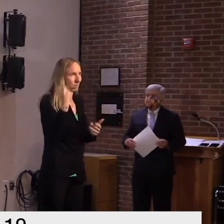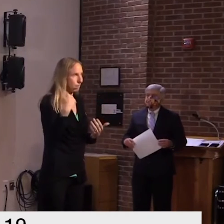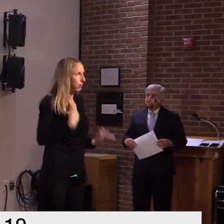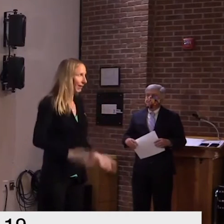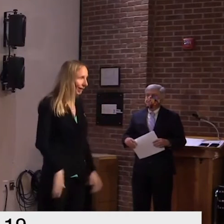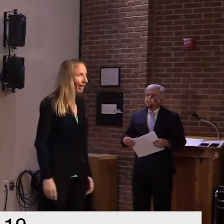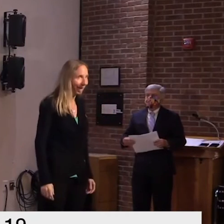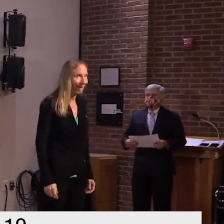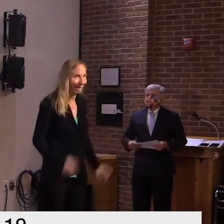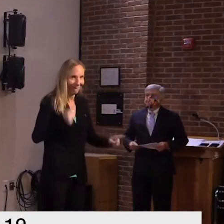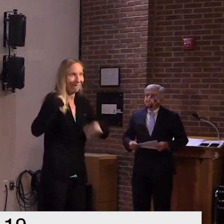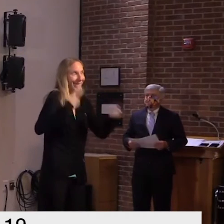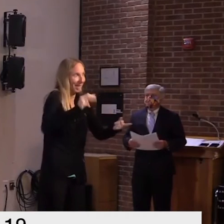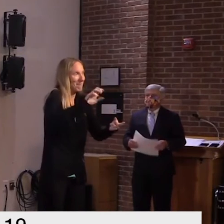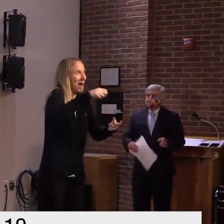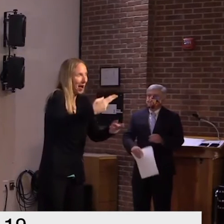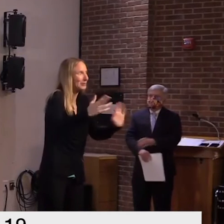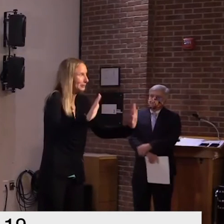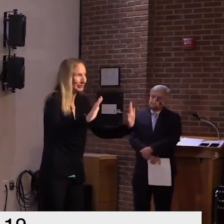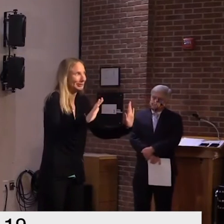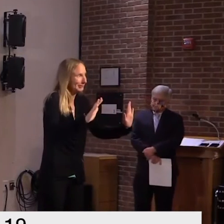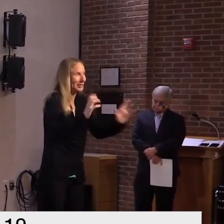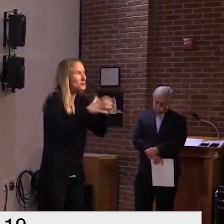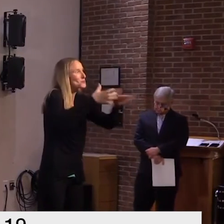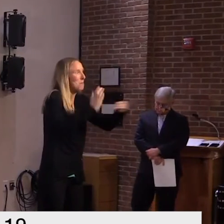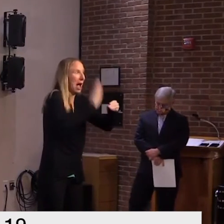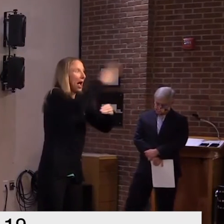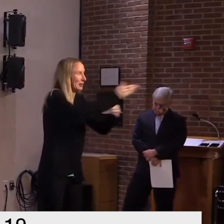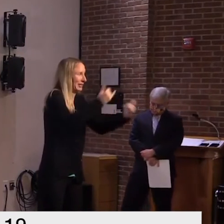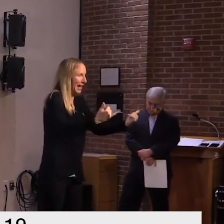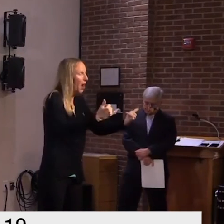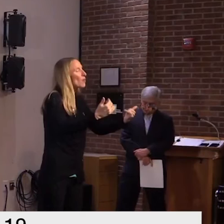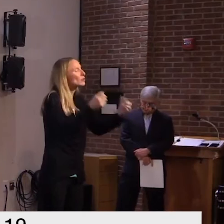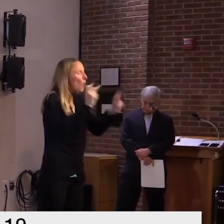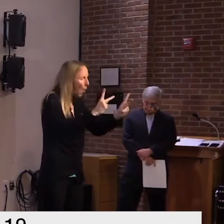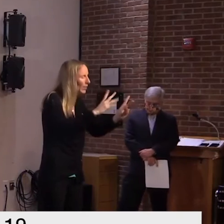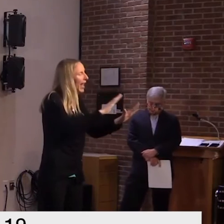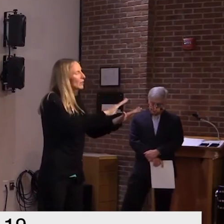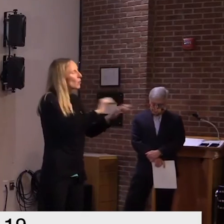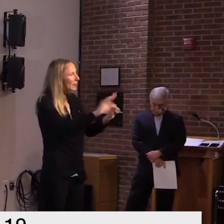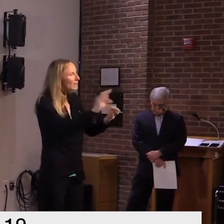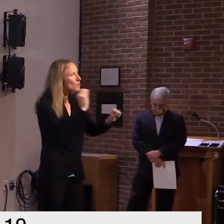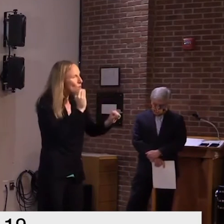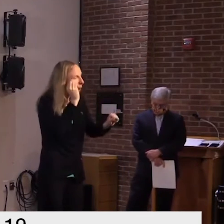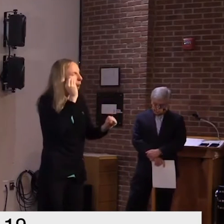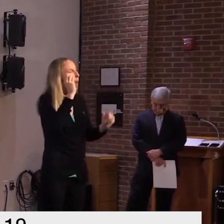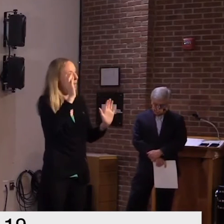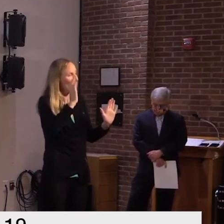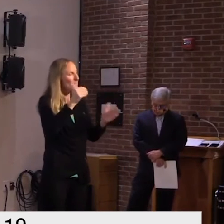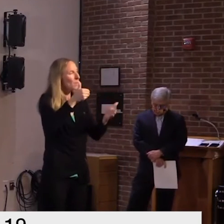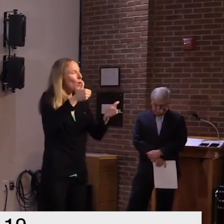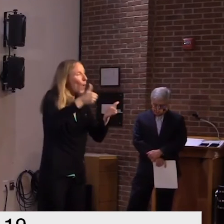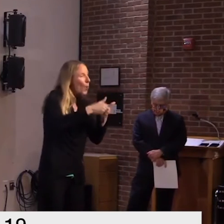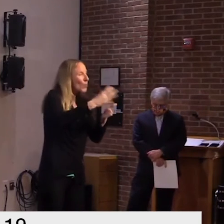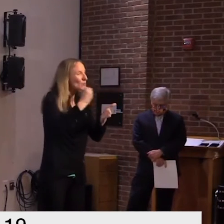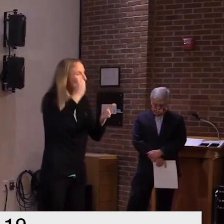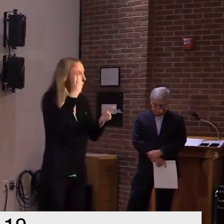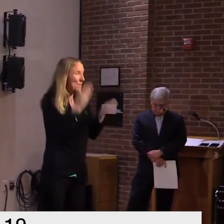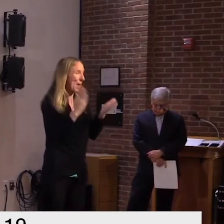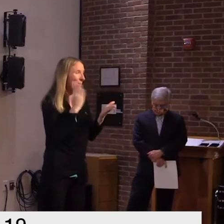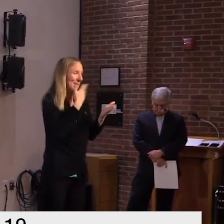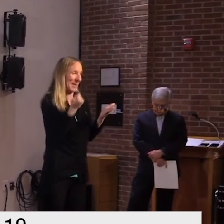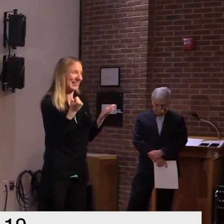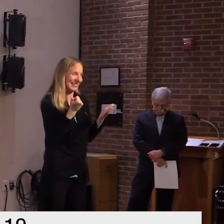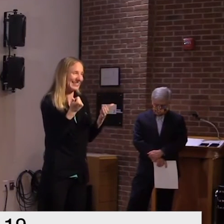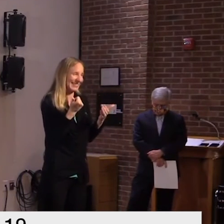are over 65 they can begin to get out as i've said but at the same time staying close to home may be